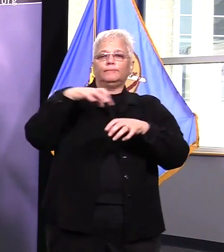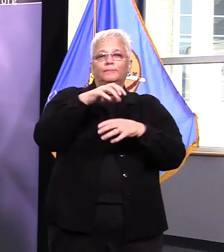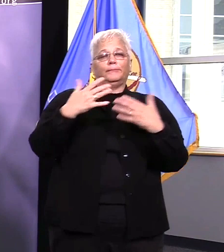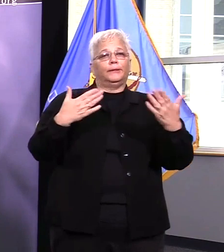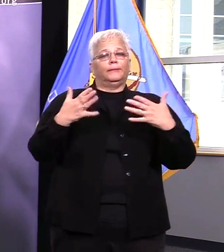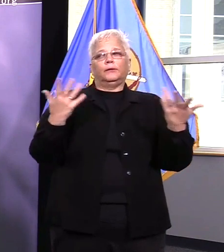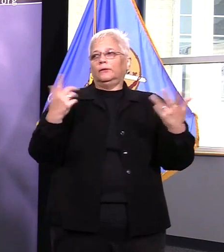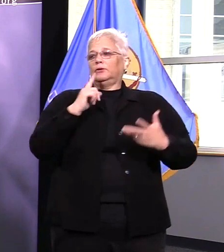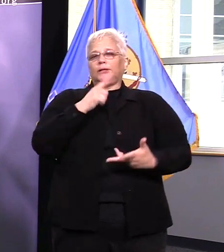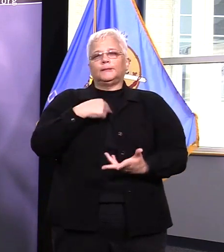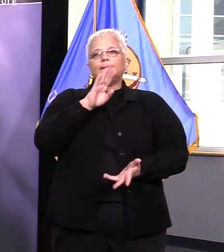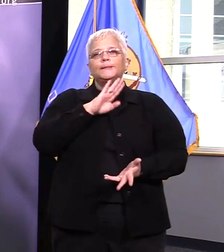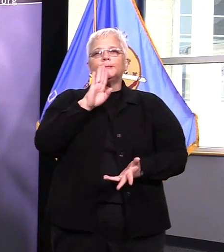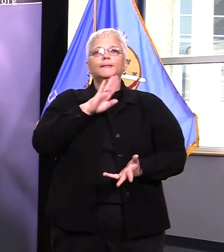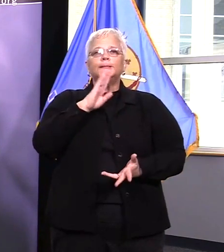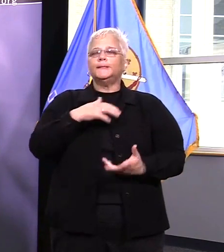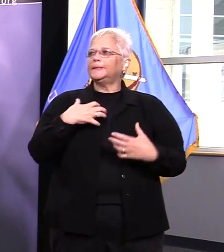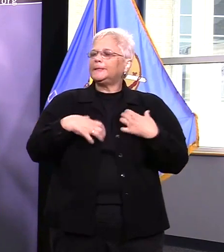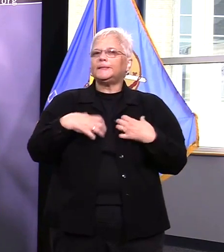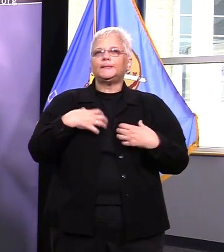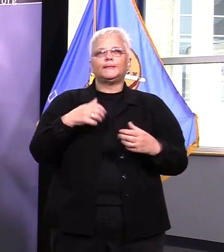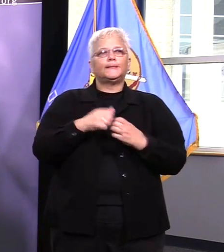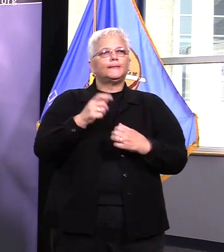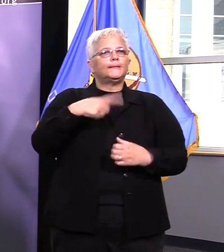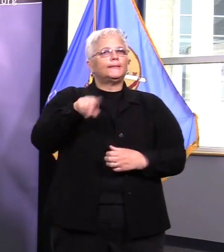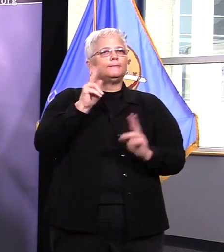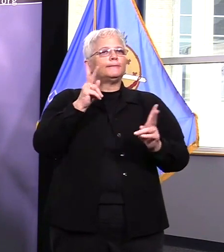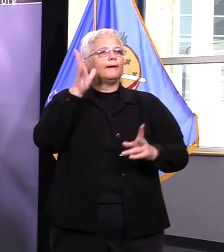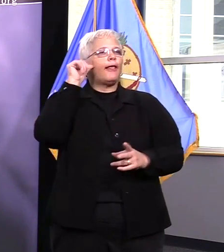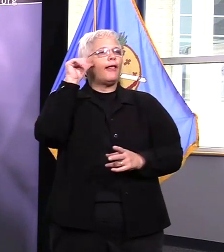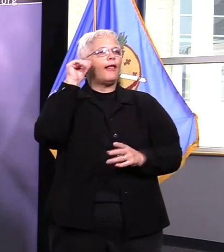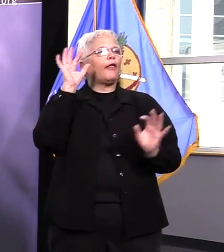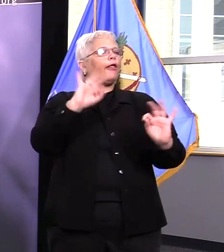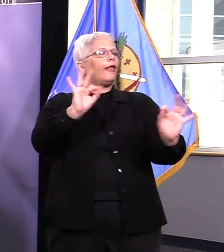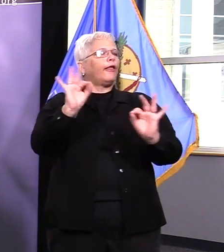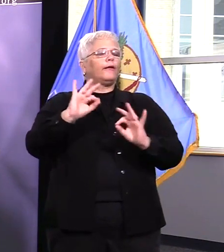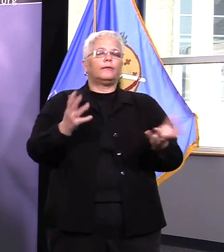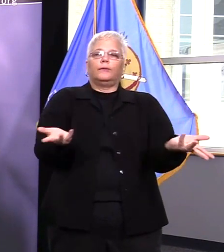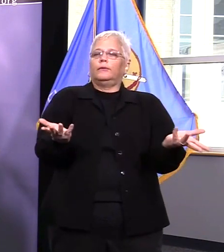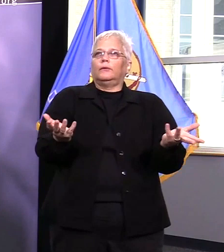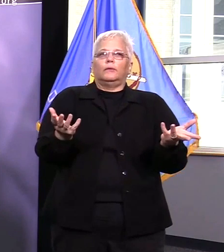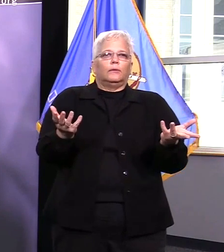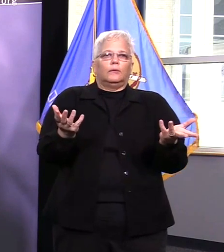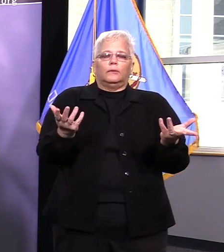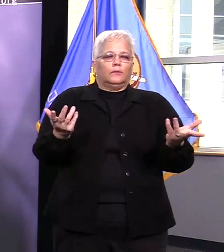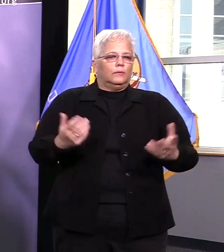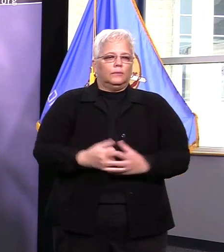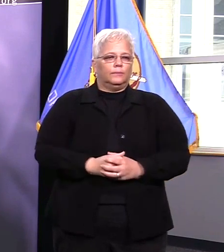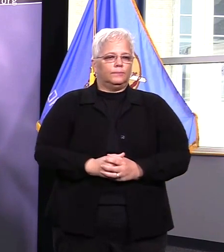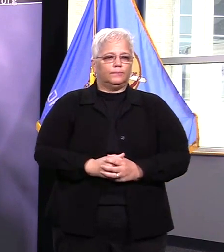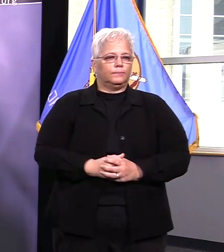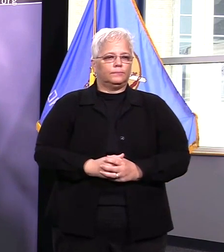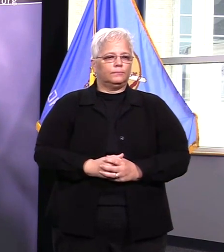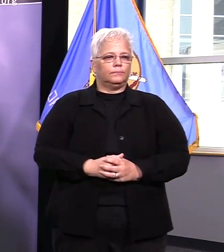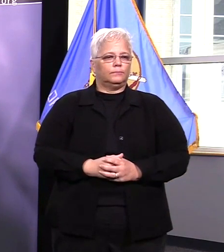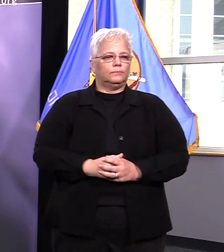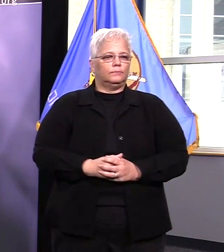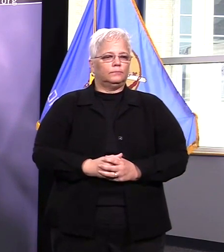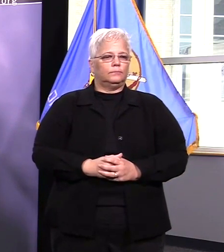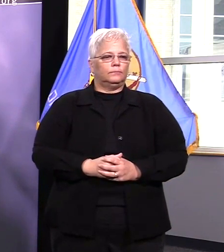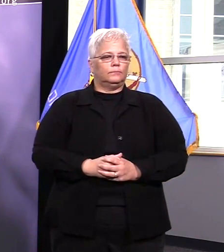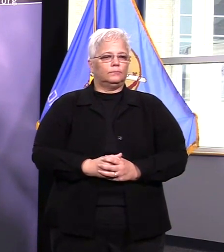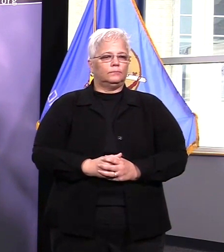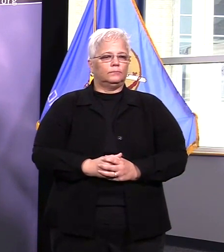utilization of trails and i had a conversation earlier this week with our city